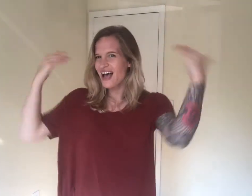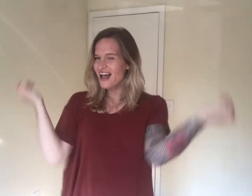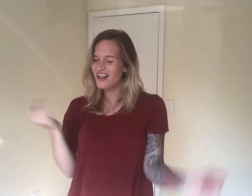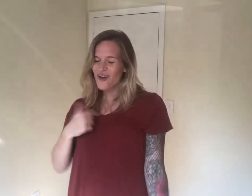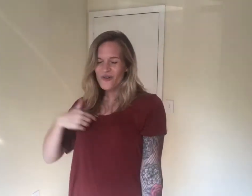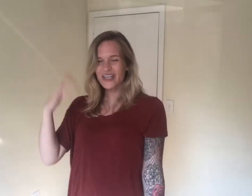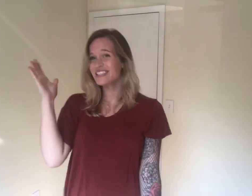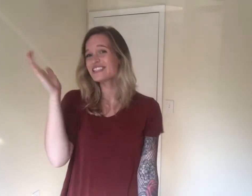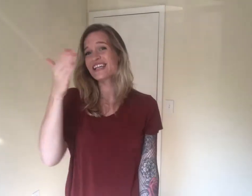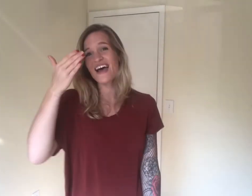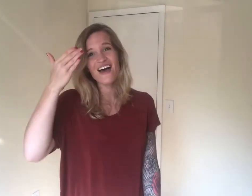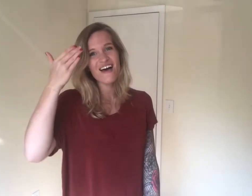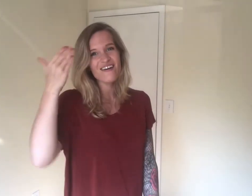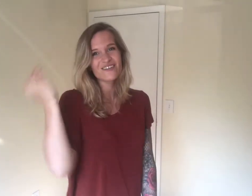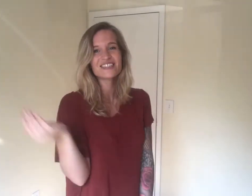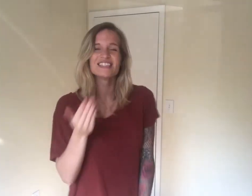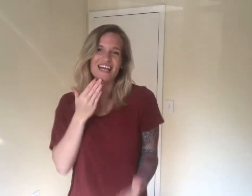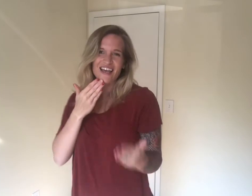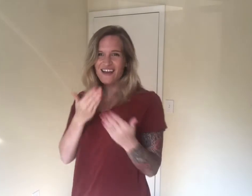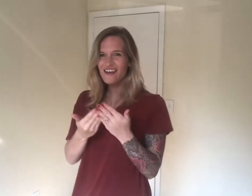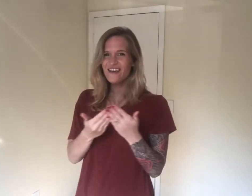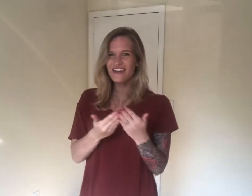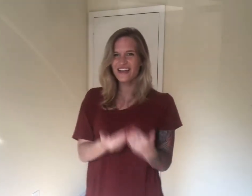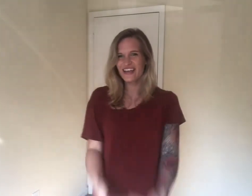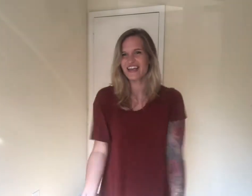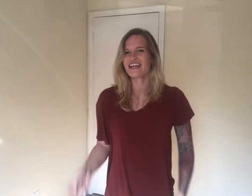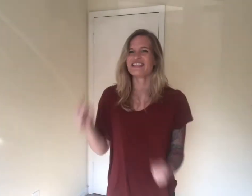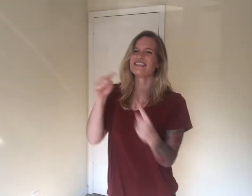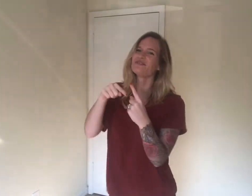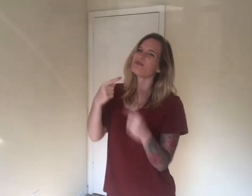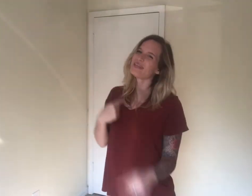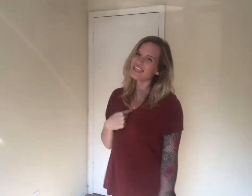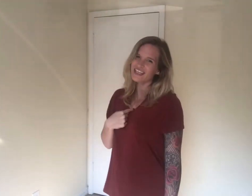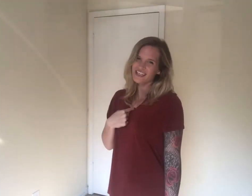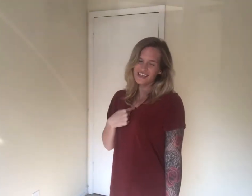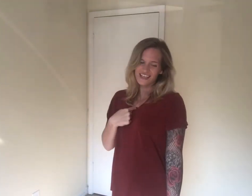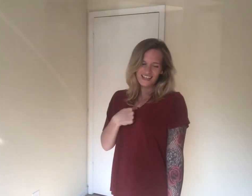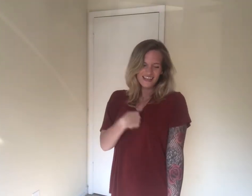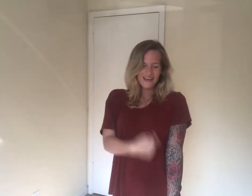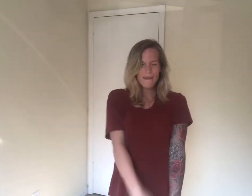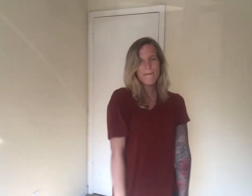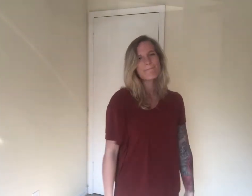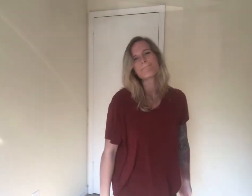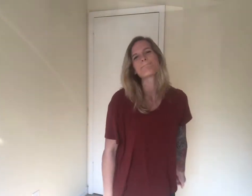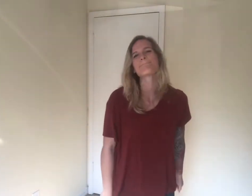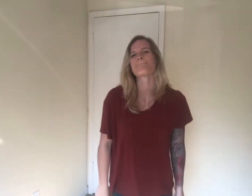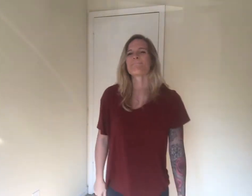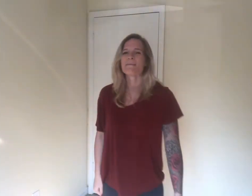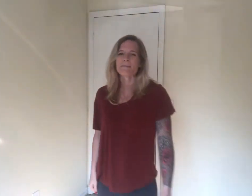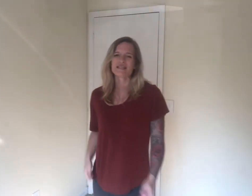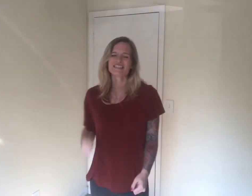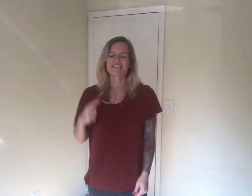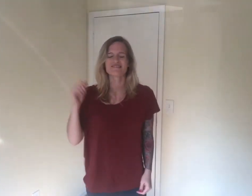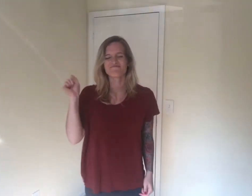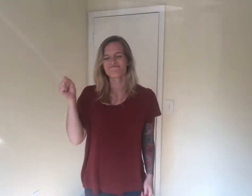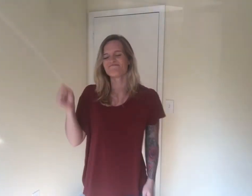Oh it sounds good to me Yes it sounds